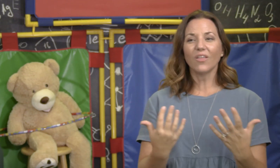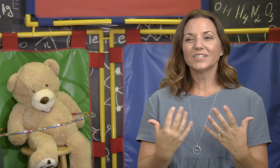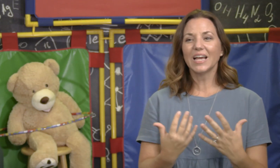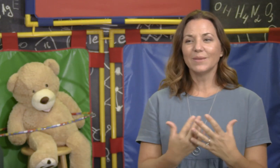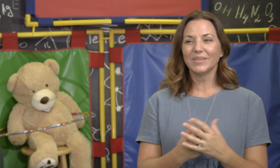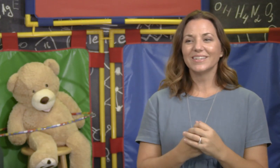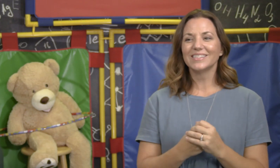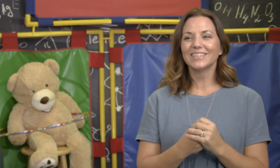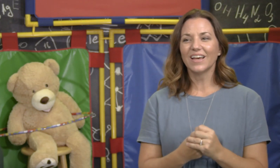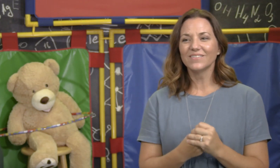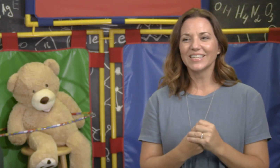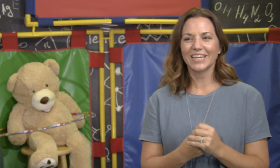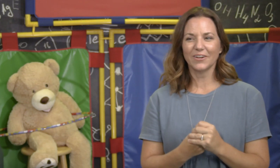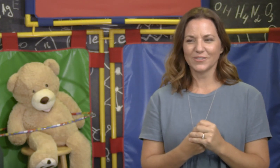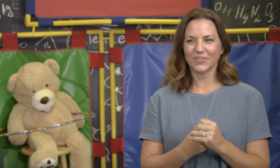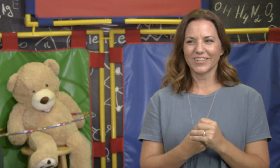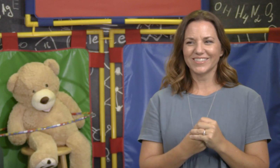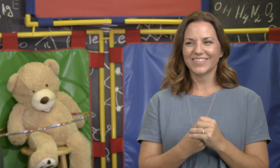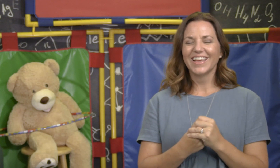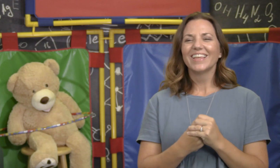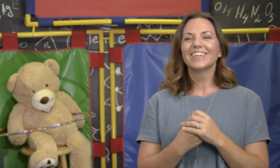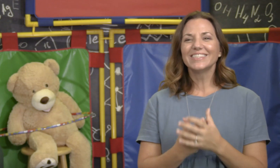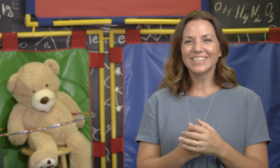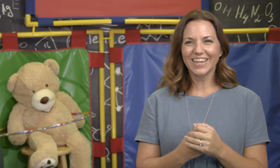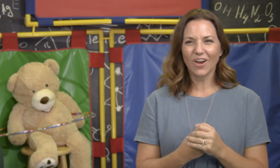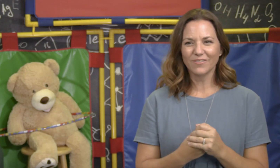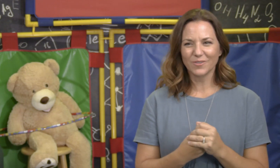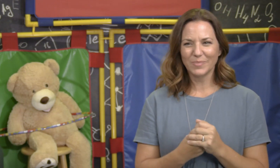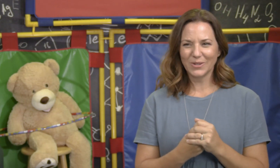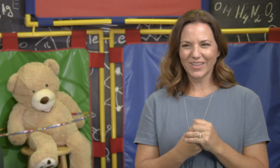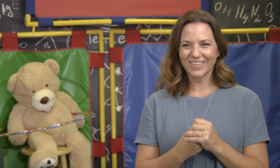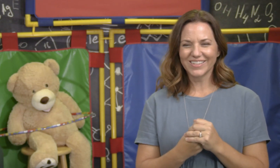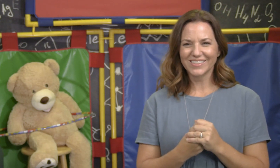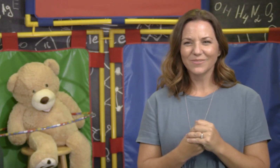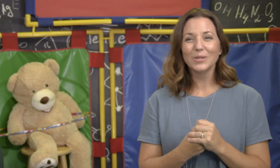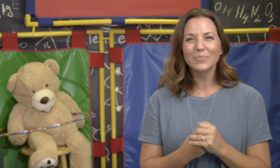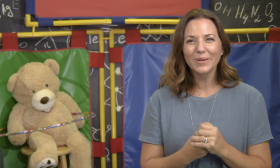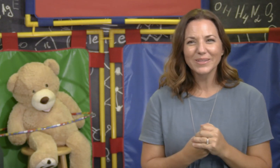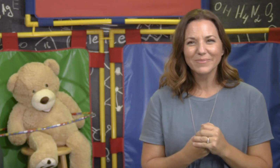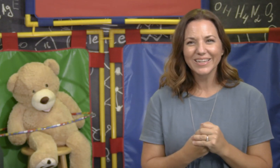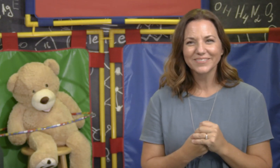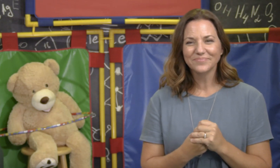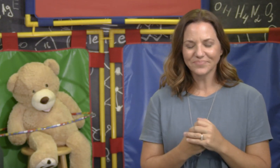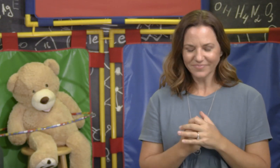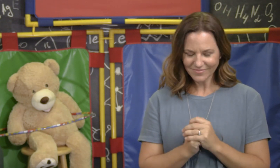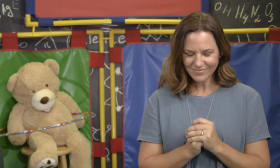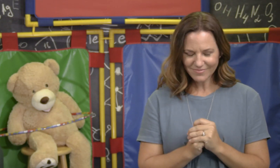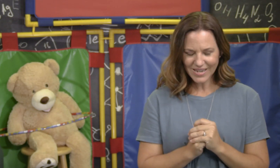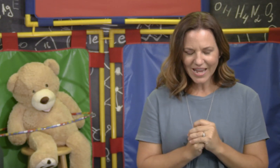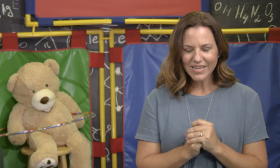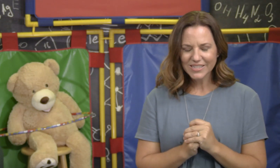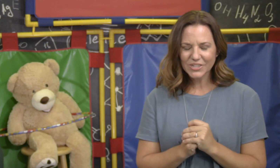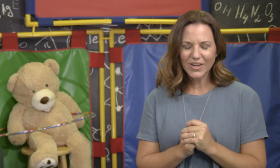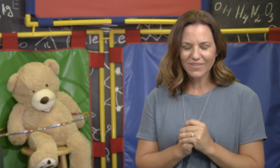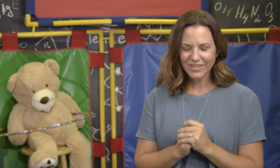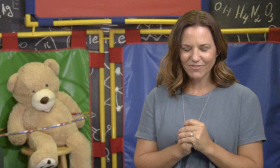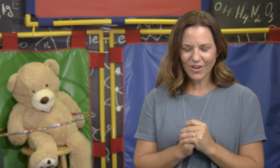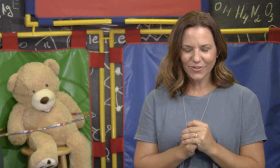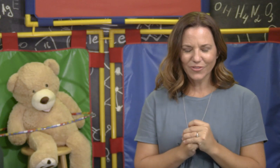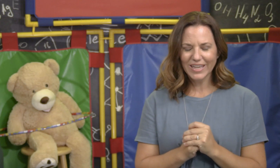the time because he loves and cares for us. Let's thank God for being with us. Will you pray with me? Dear Heavenly Father, thank